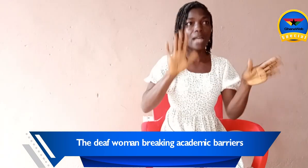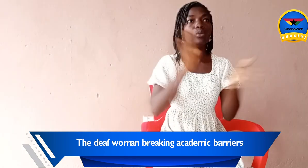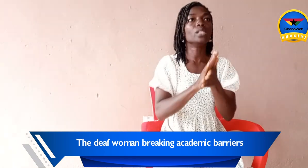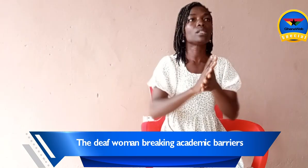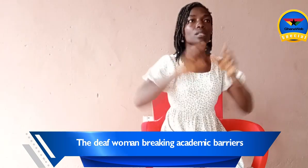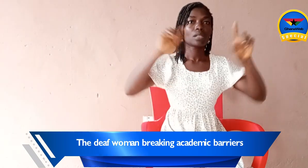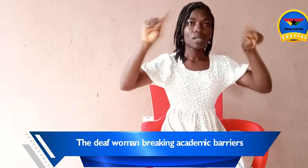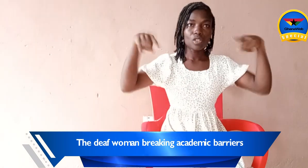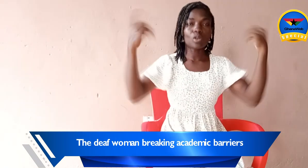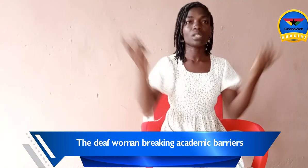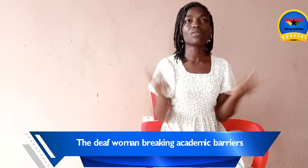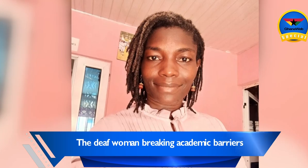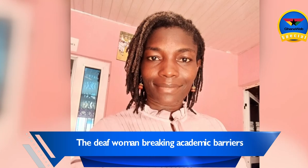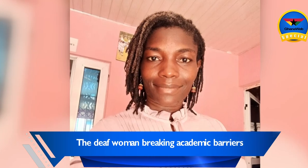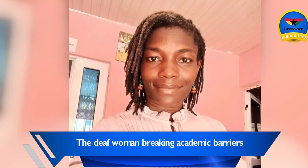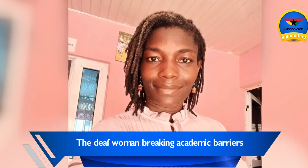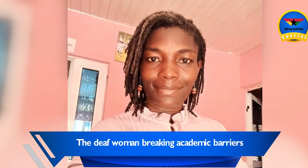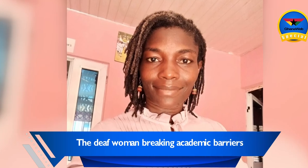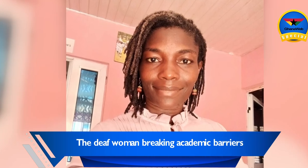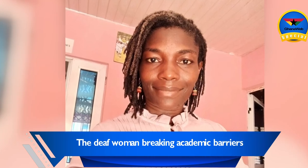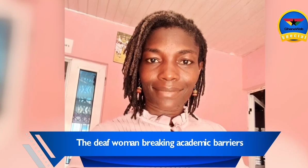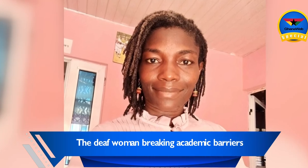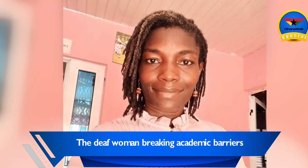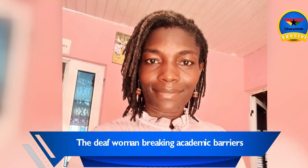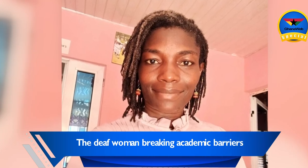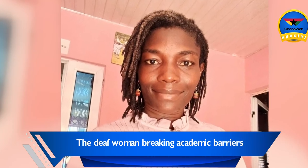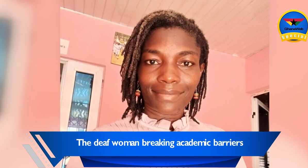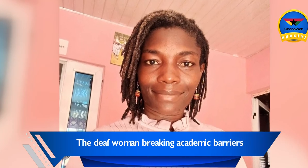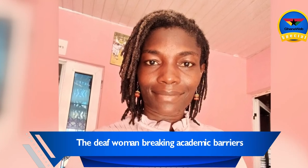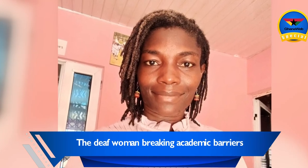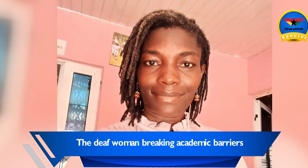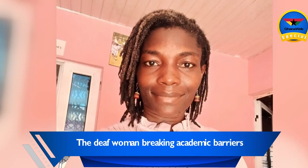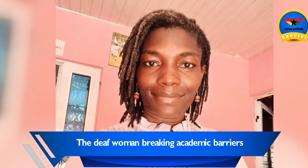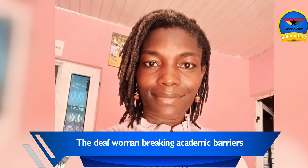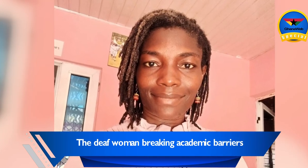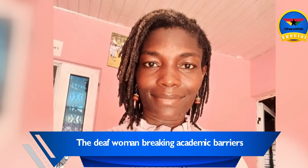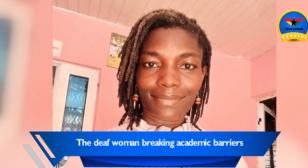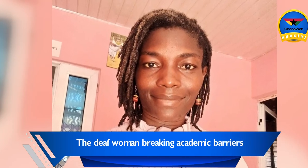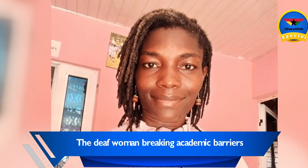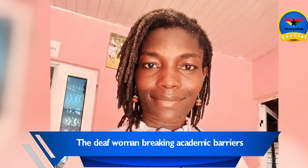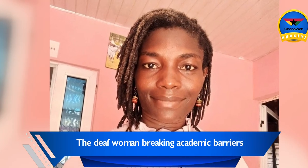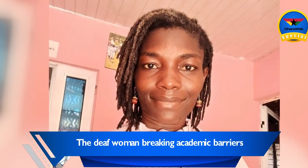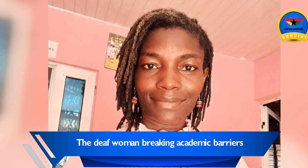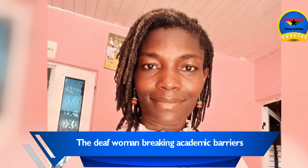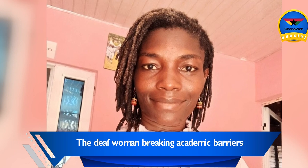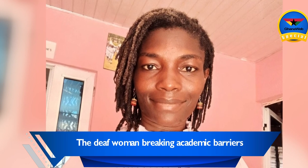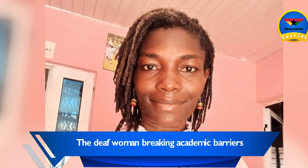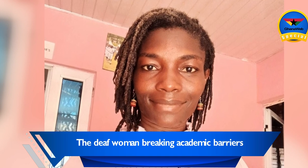successfully. Thirteen years after completing her first degree, Lydia decided to enroll for a